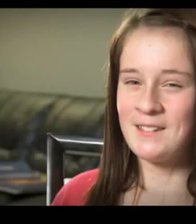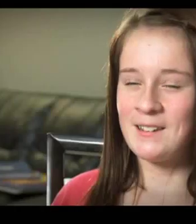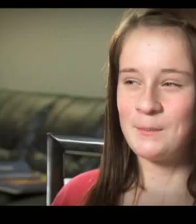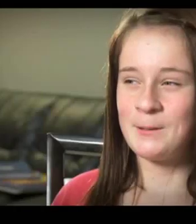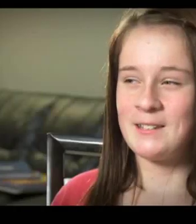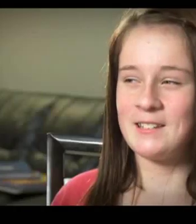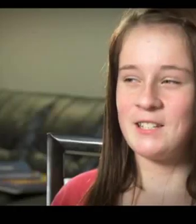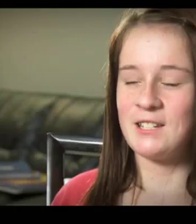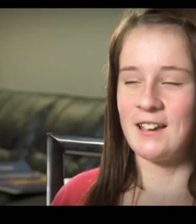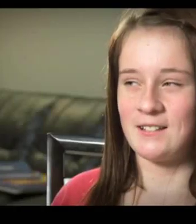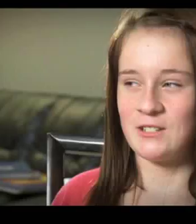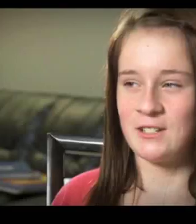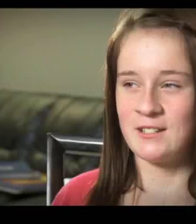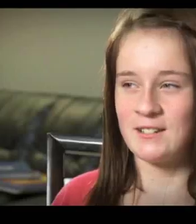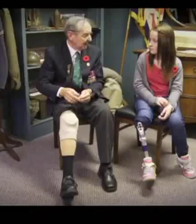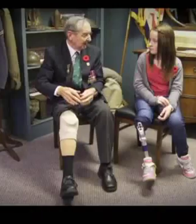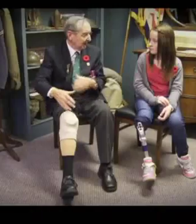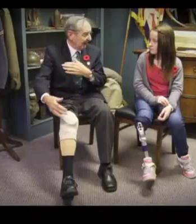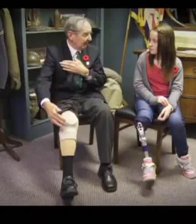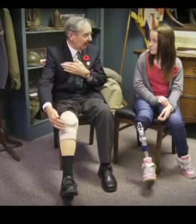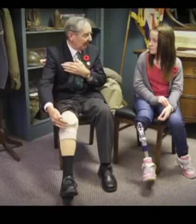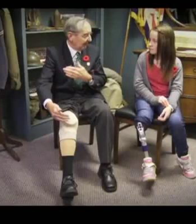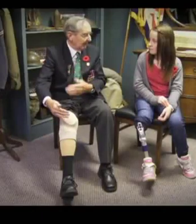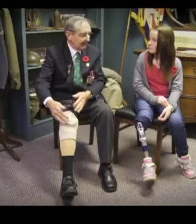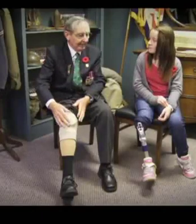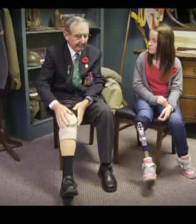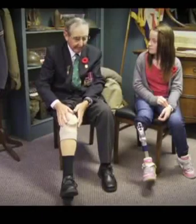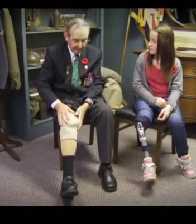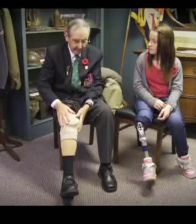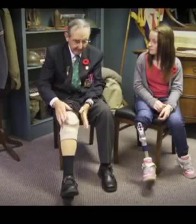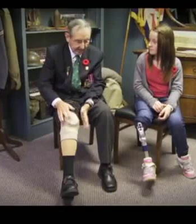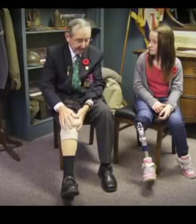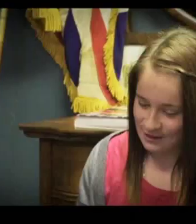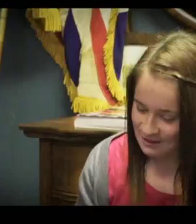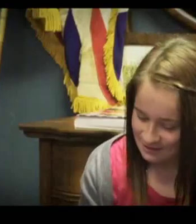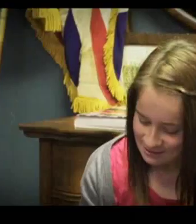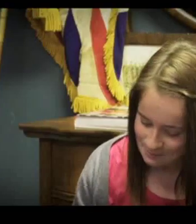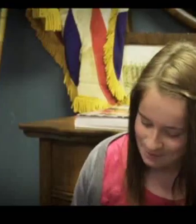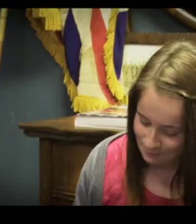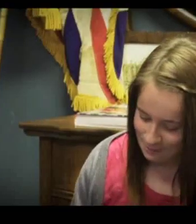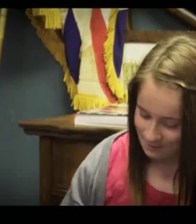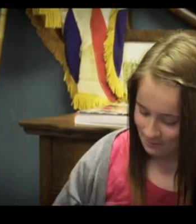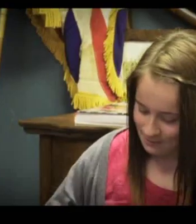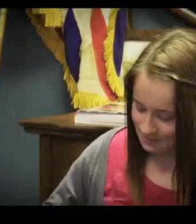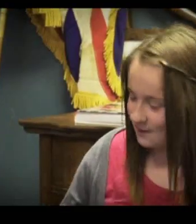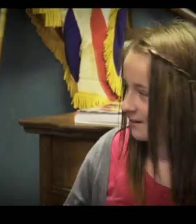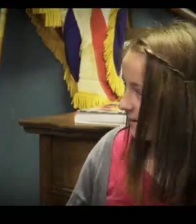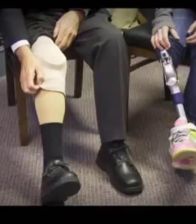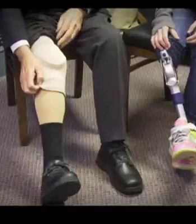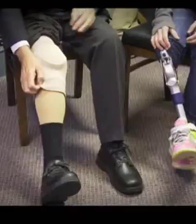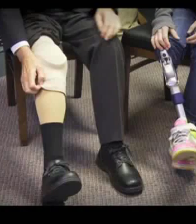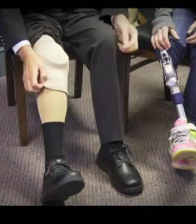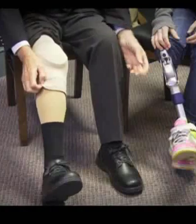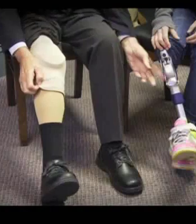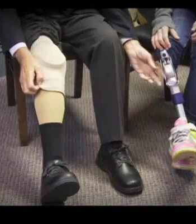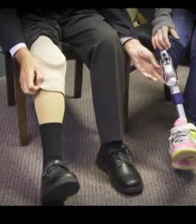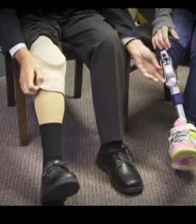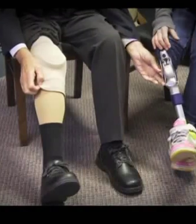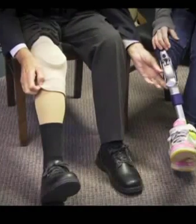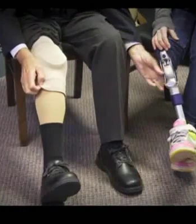an amputee is challenging. I deal with obstacles by just knowing that I've got people to be there to support